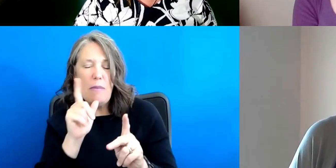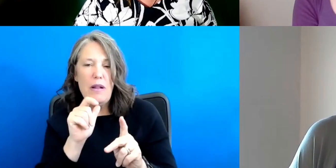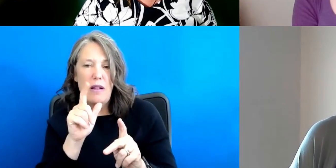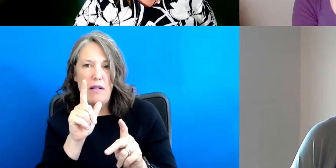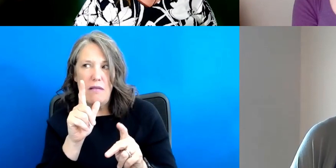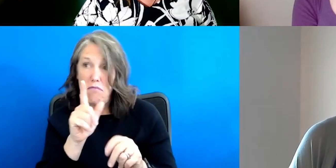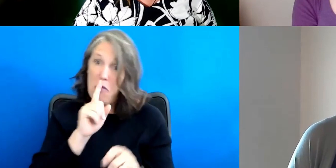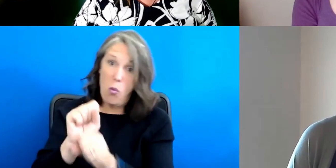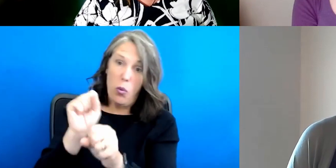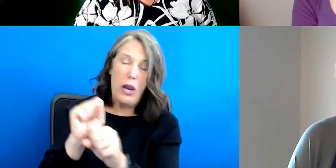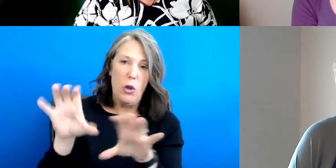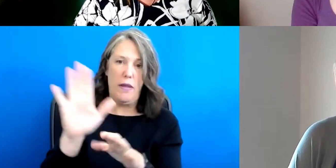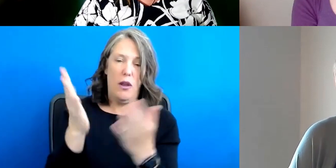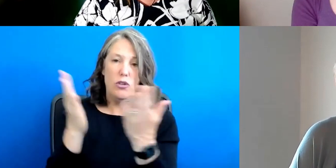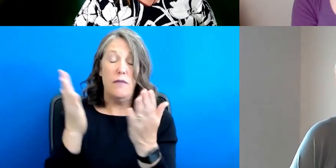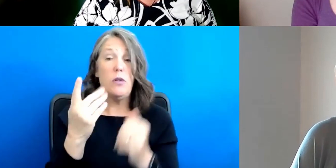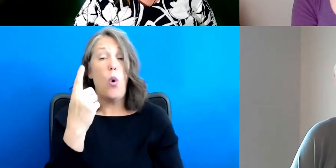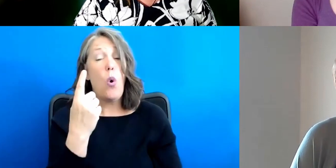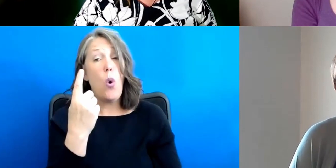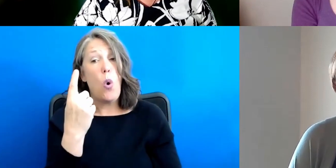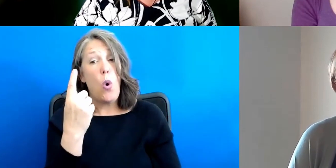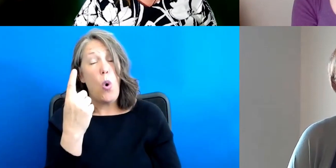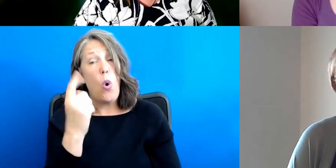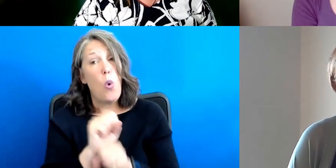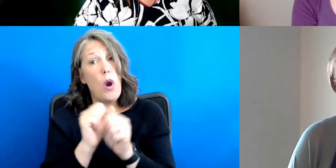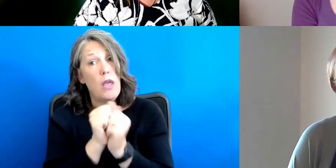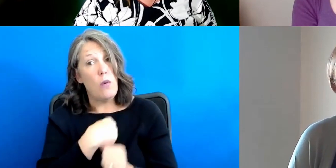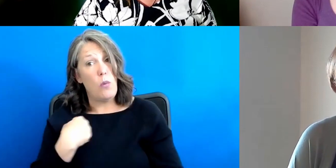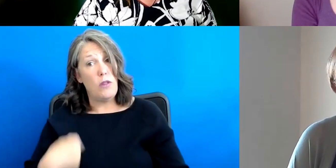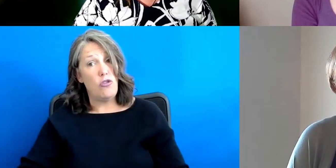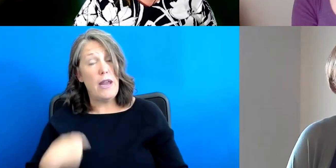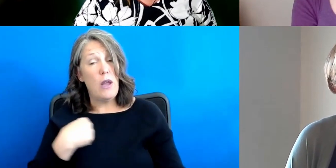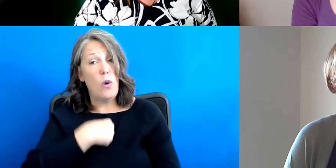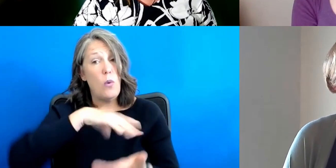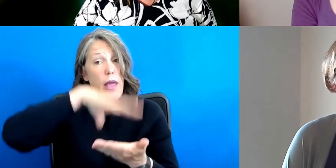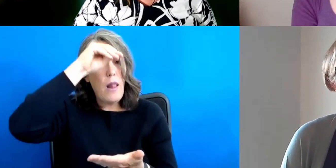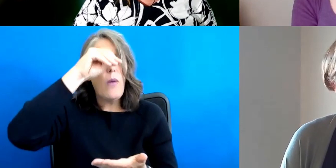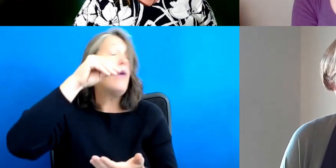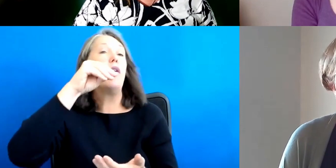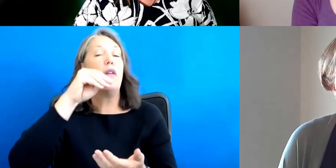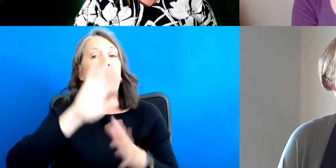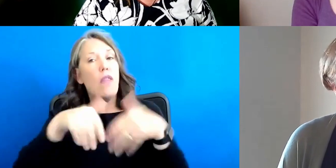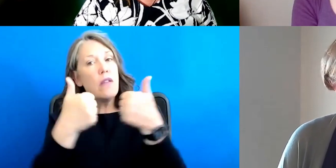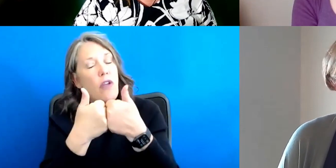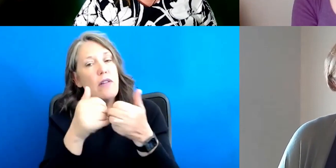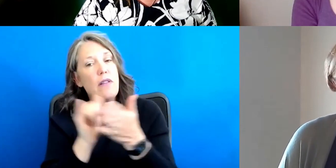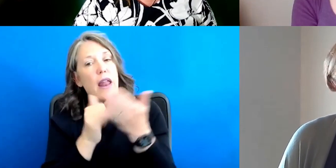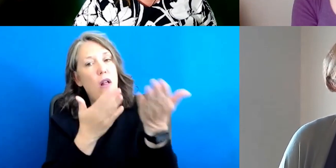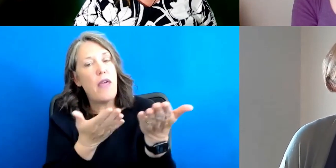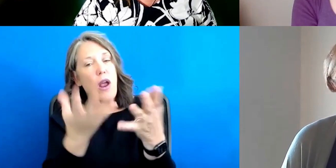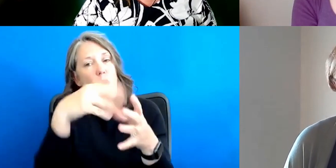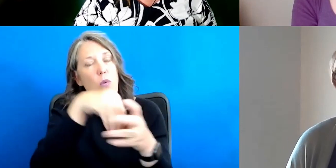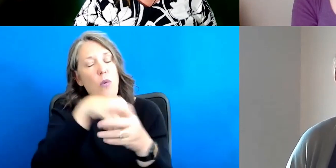service. One of the areas that we found out in our work with China is that, uh, the challenges that exist within